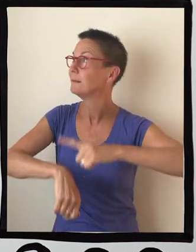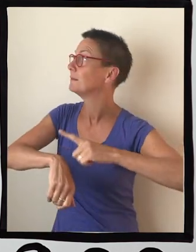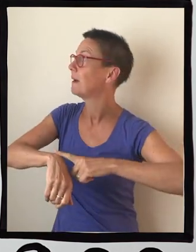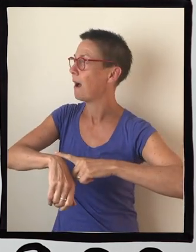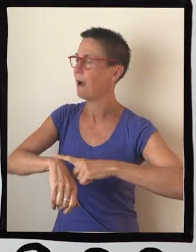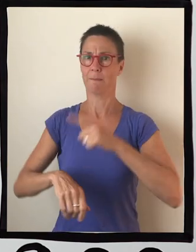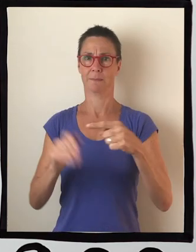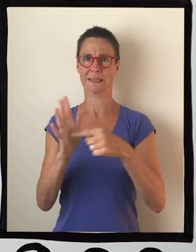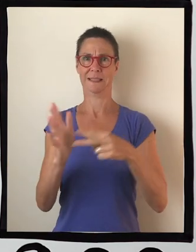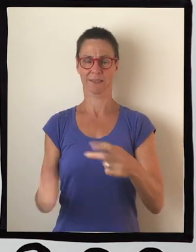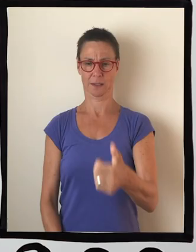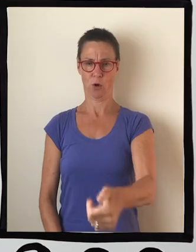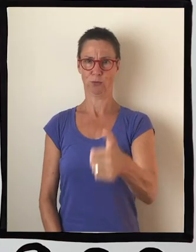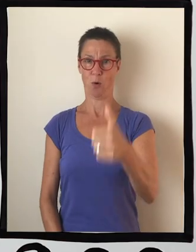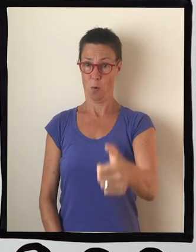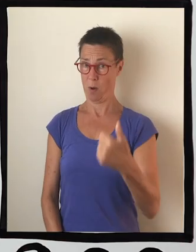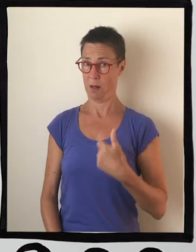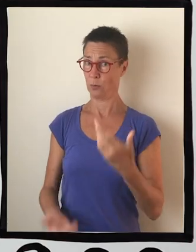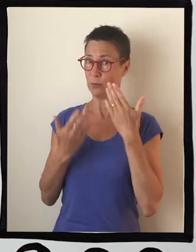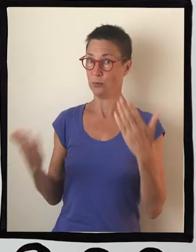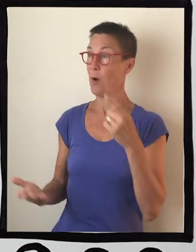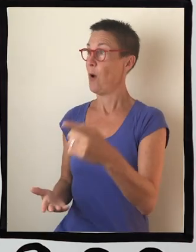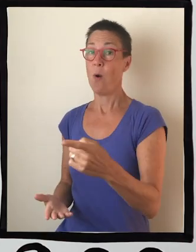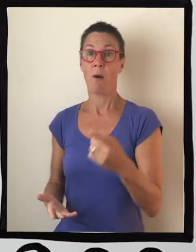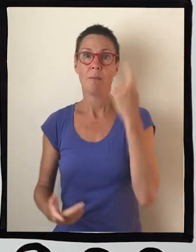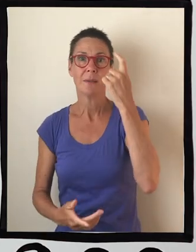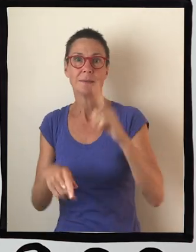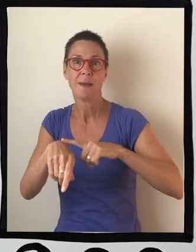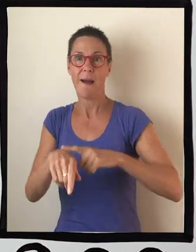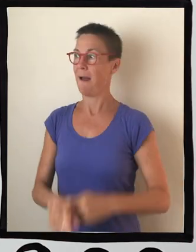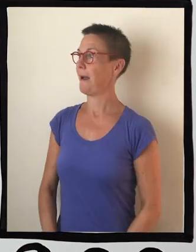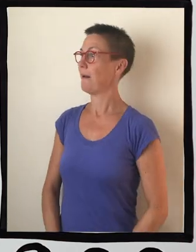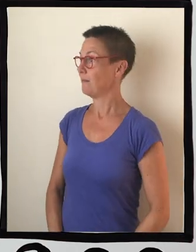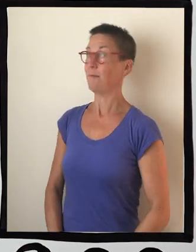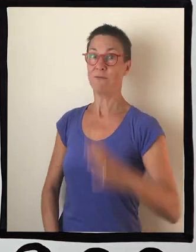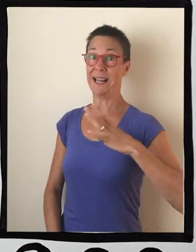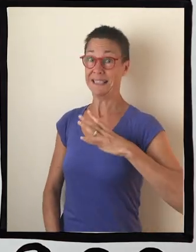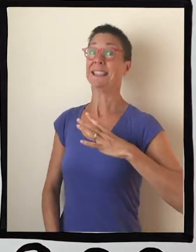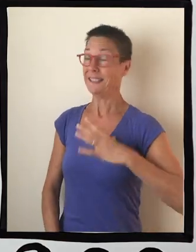TV remote. Okay. TV remote. And go to puzzle time.